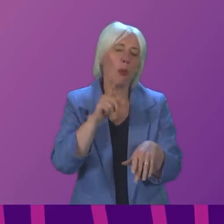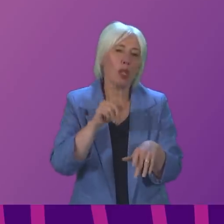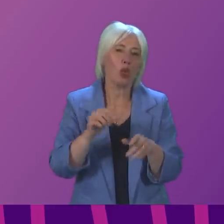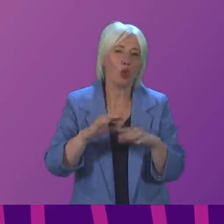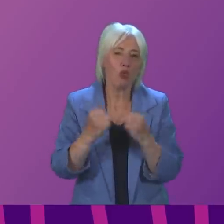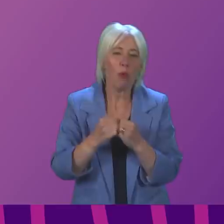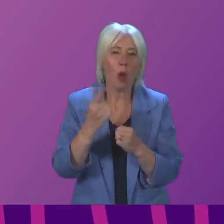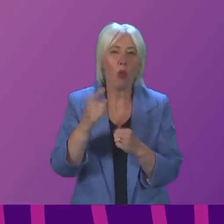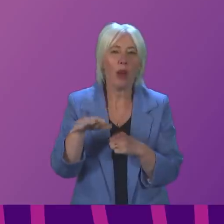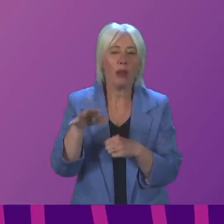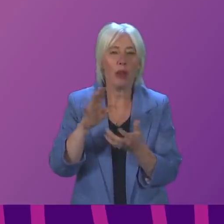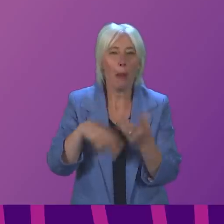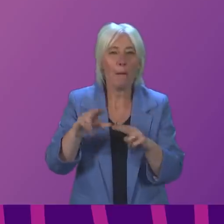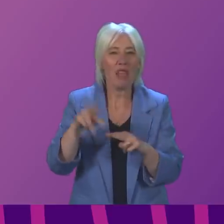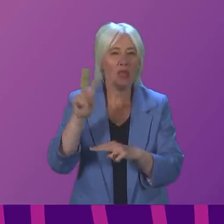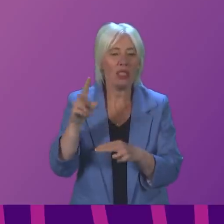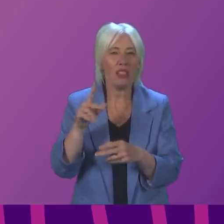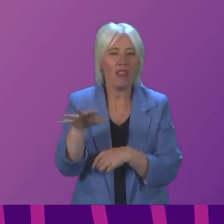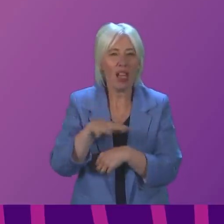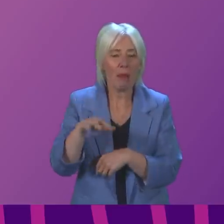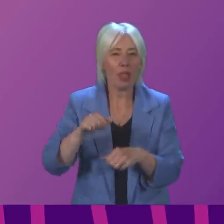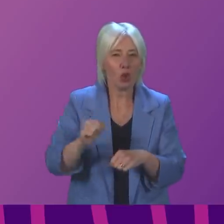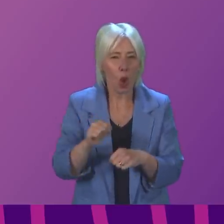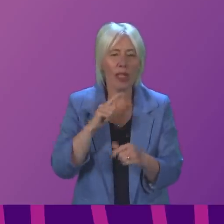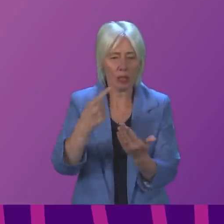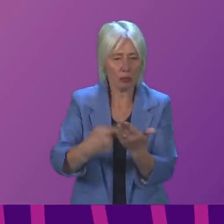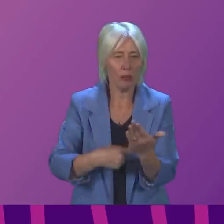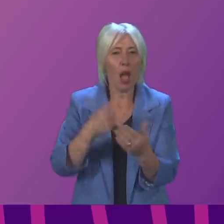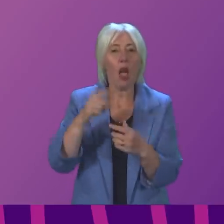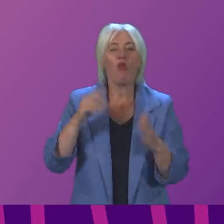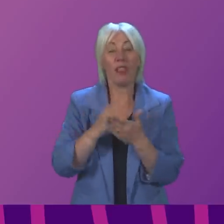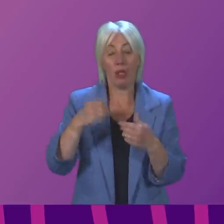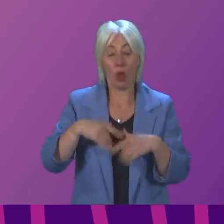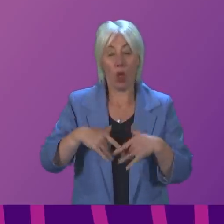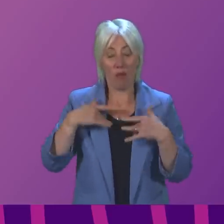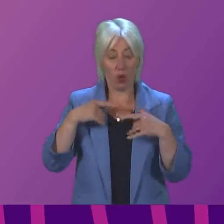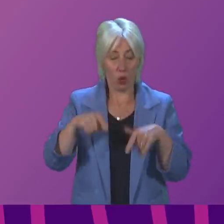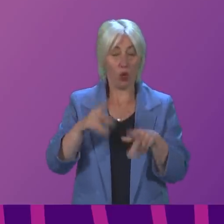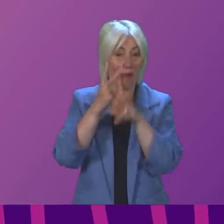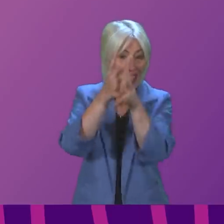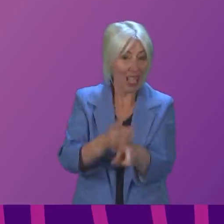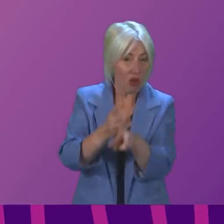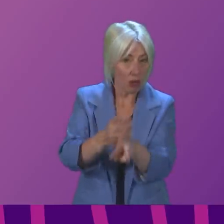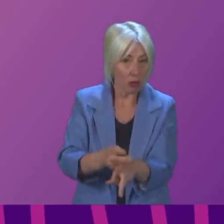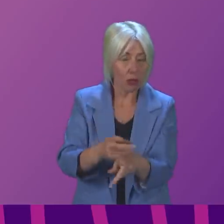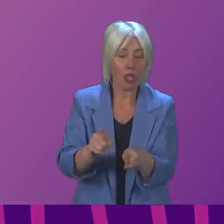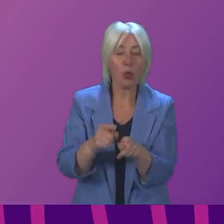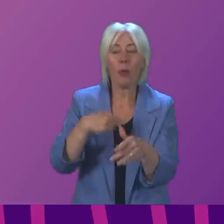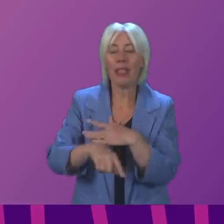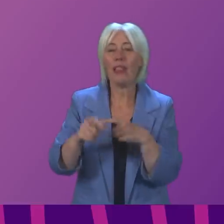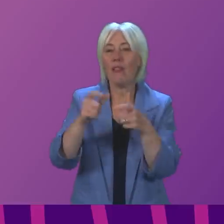First Minister. This is a timely report, and we will consider it fully. The views of carers will be heard as part of the next review of the national performance framework,